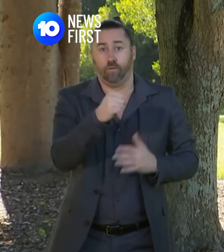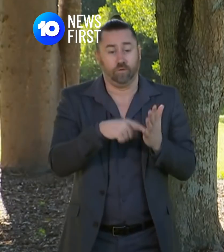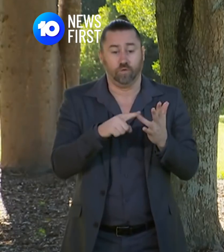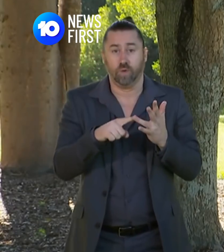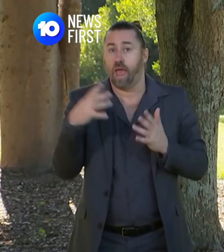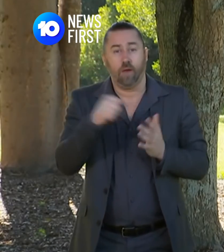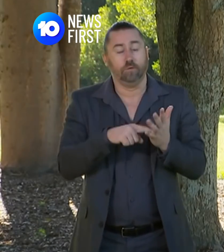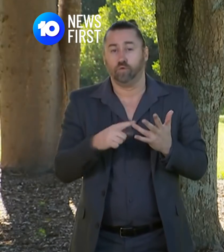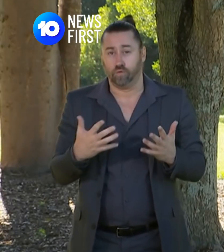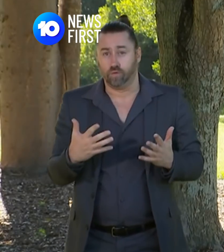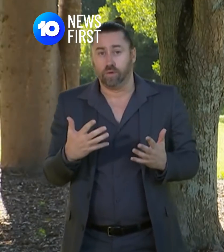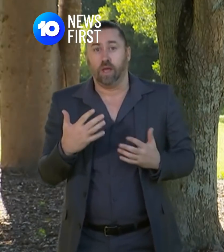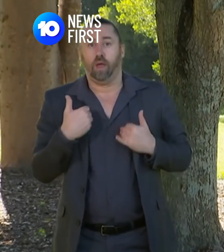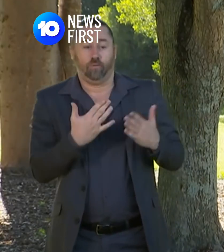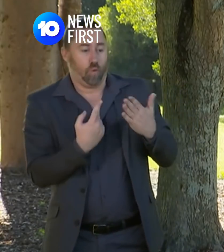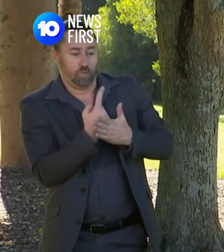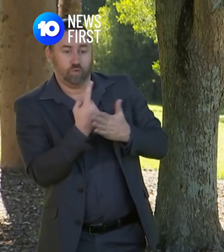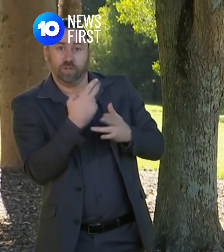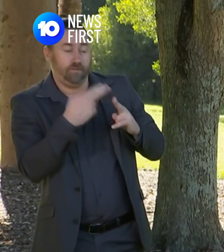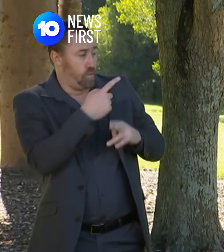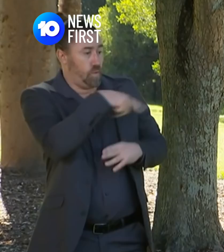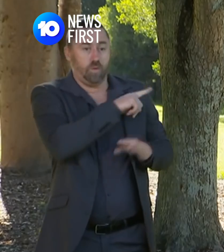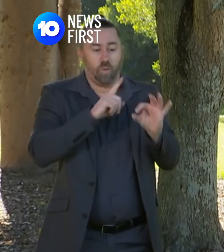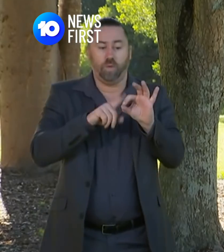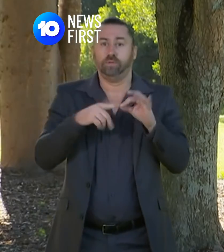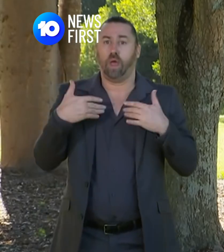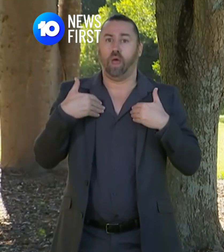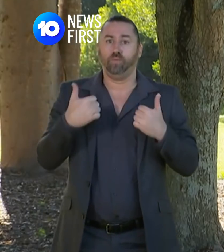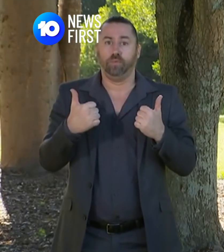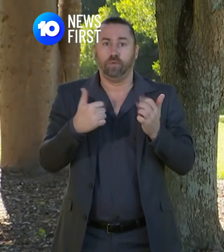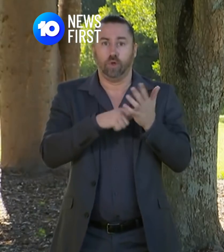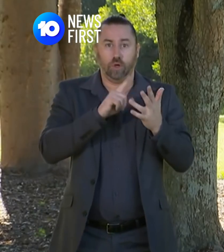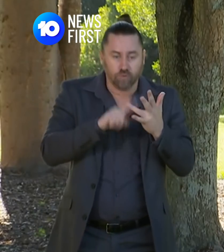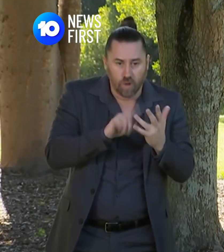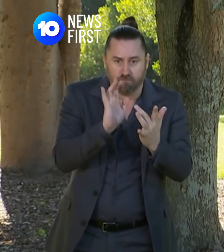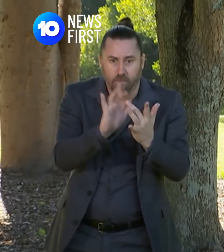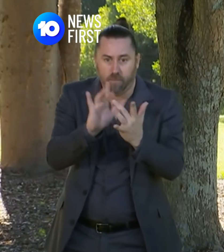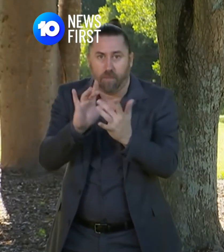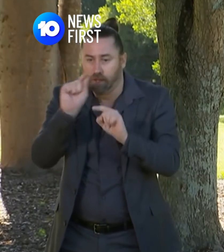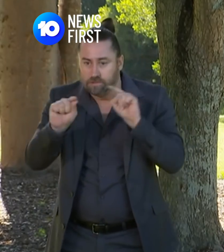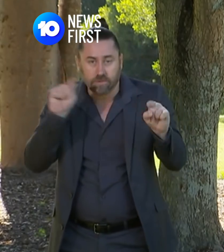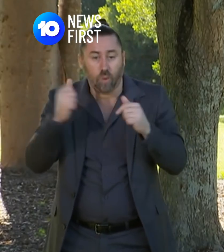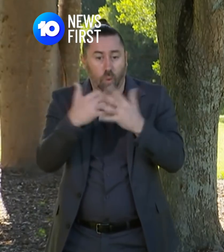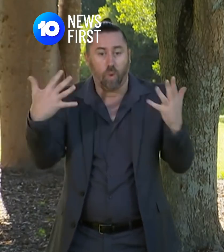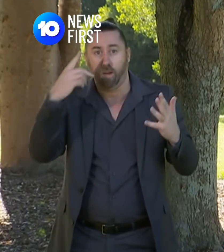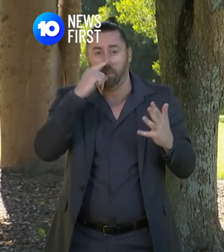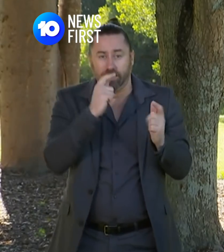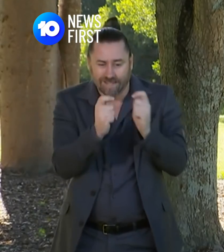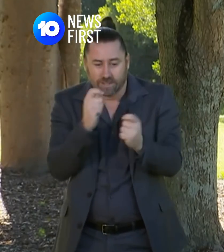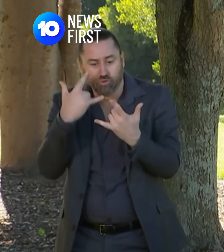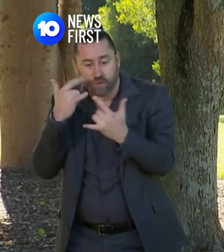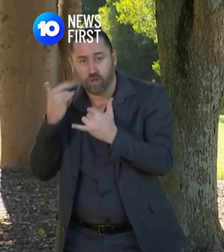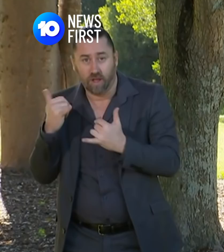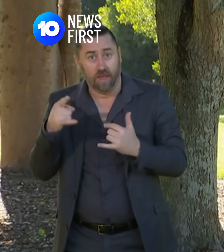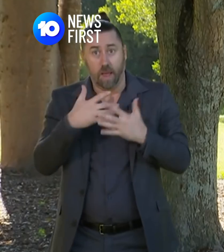This will also enable our health authorities to get on top of the contact tracing. This is a huge